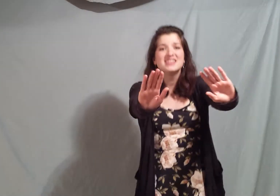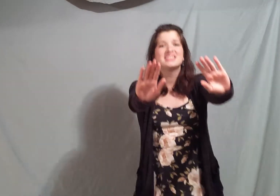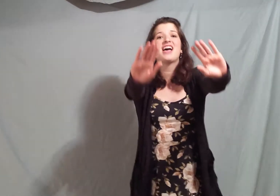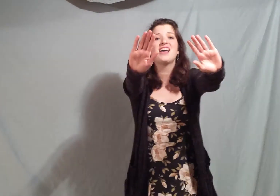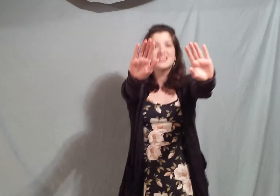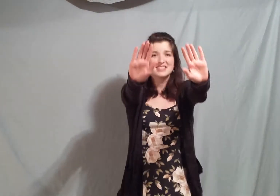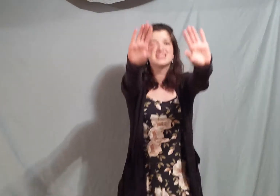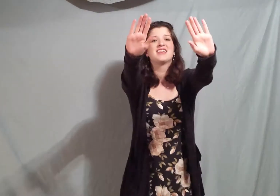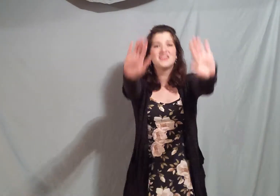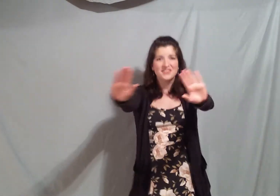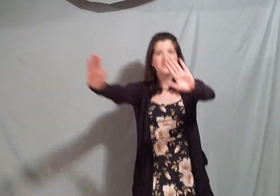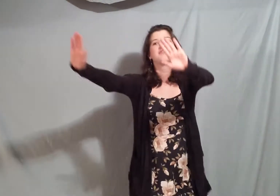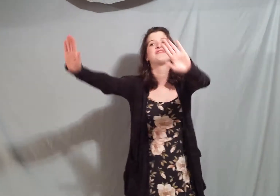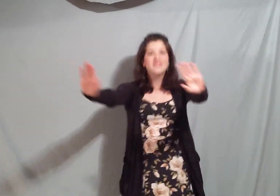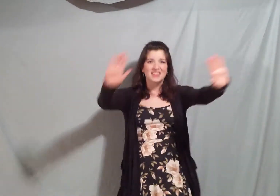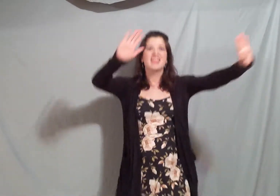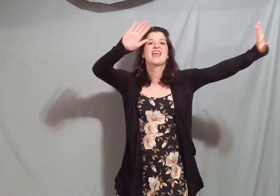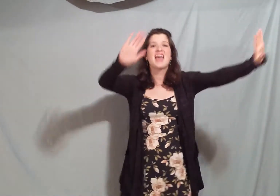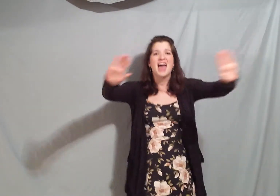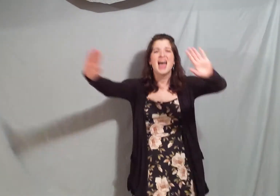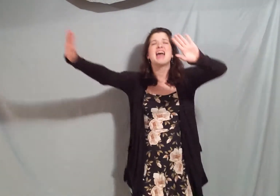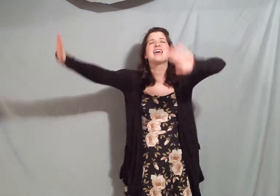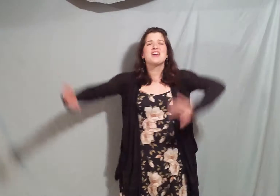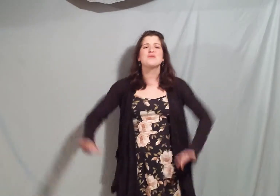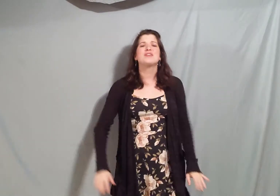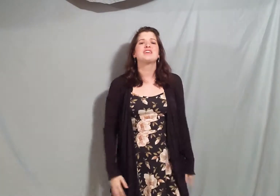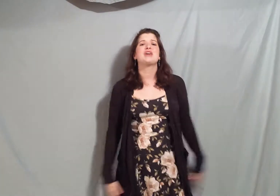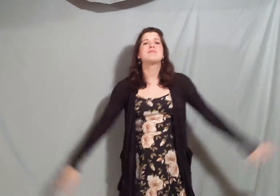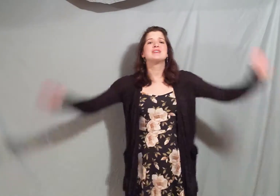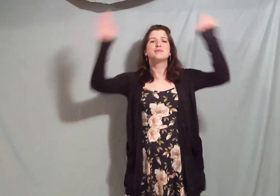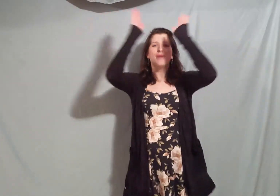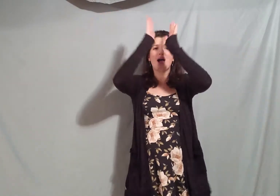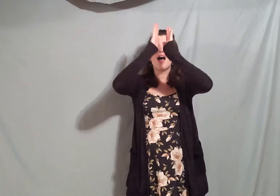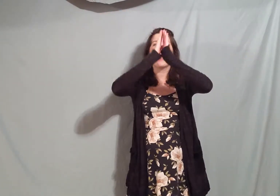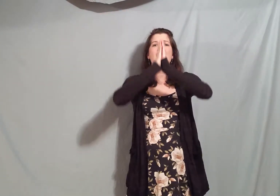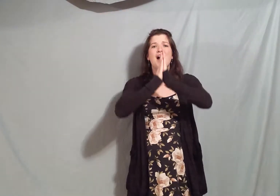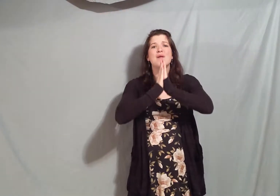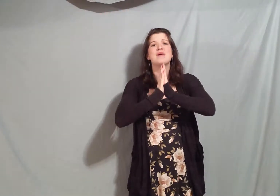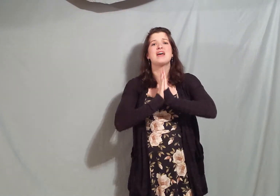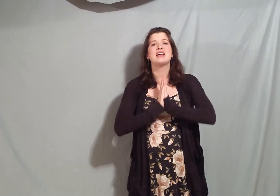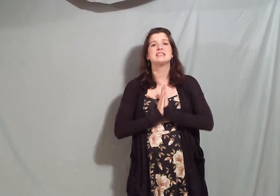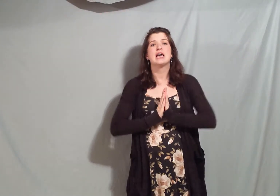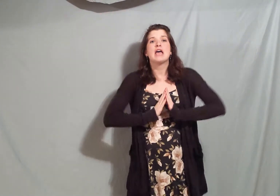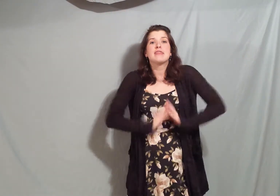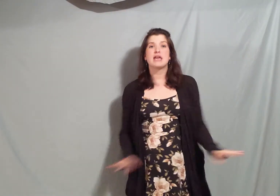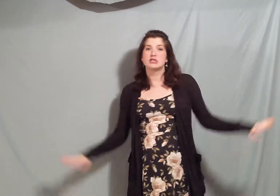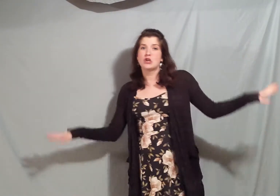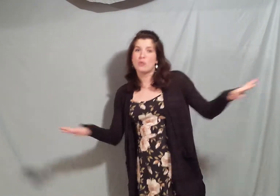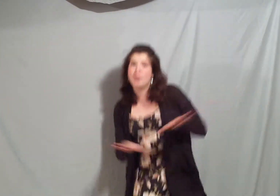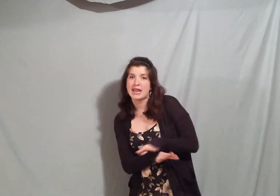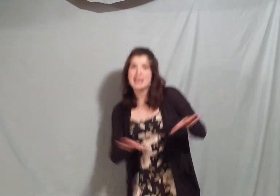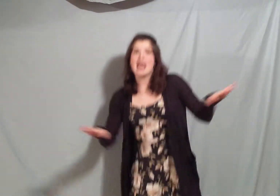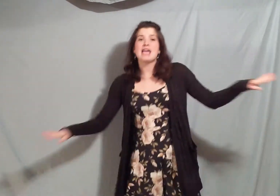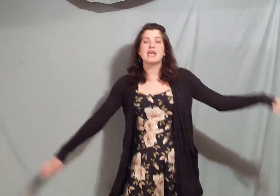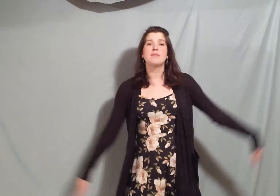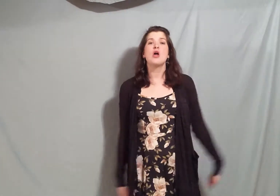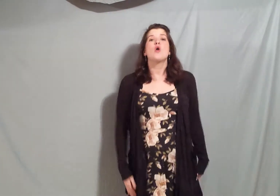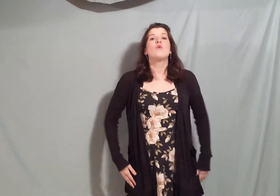us He will keep His promise There's nobody like Him What